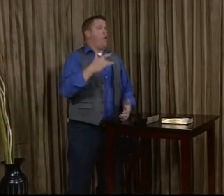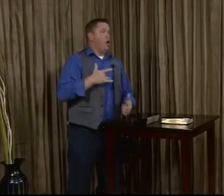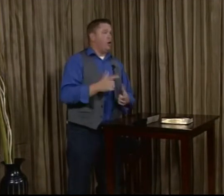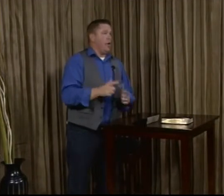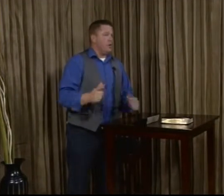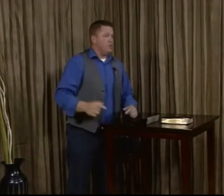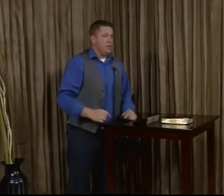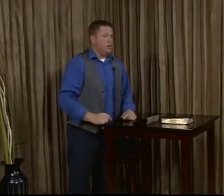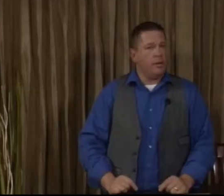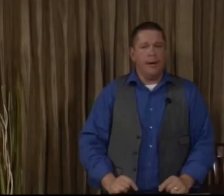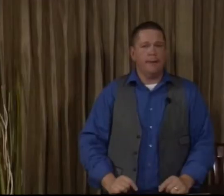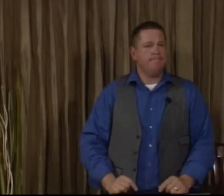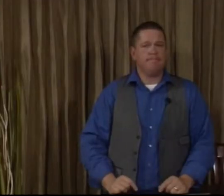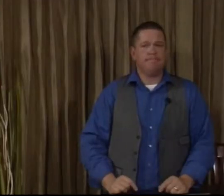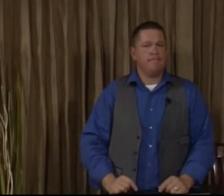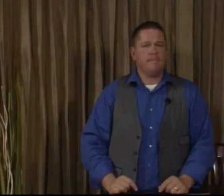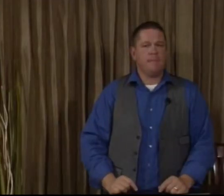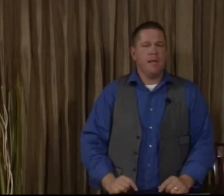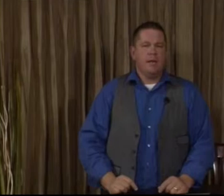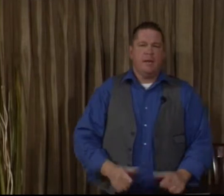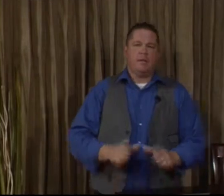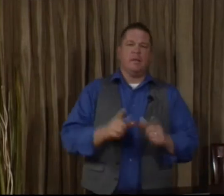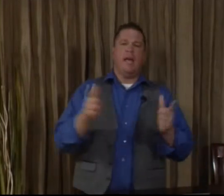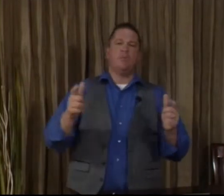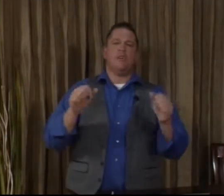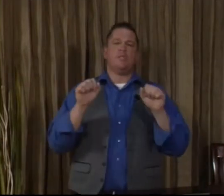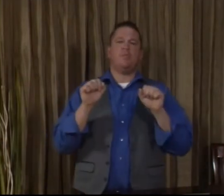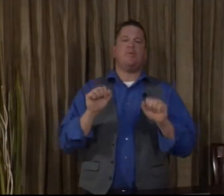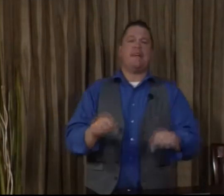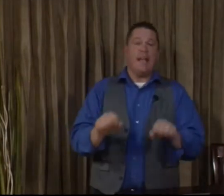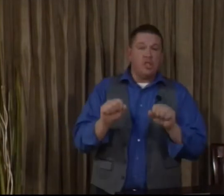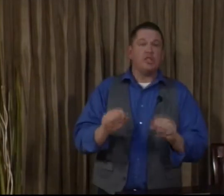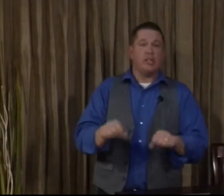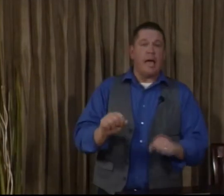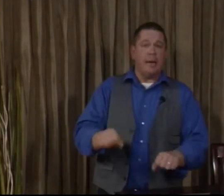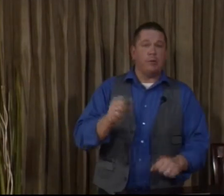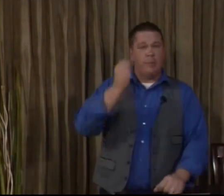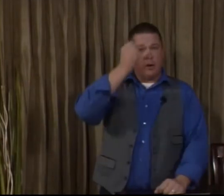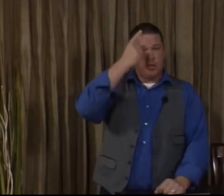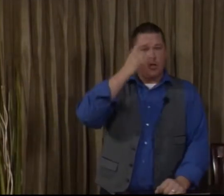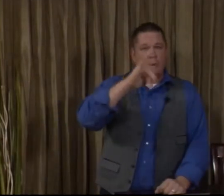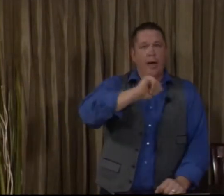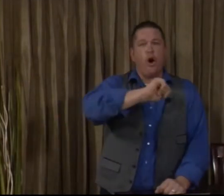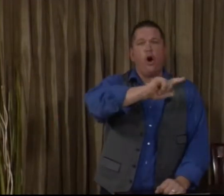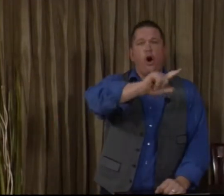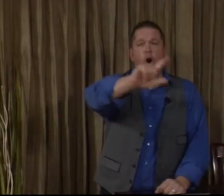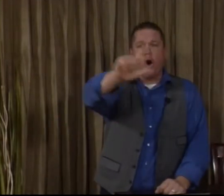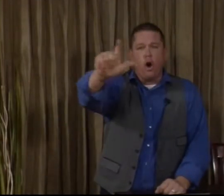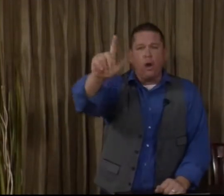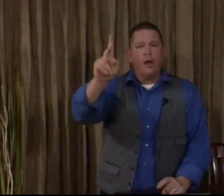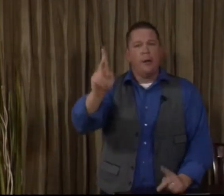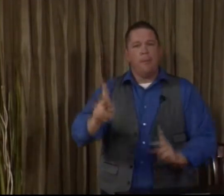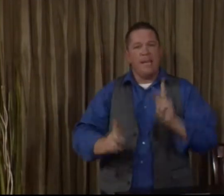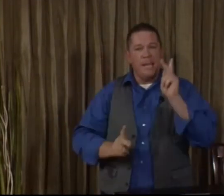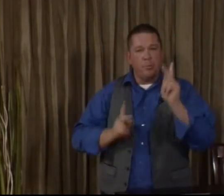heart language. No. It's a language that is potentially able to be understood by all people.